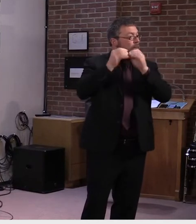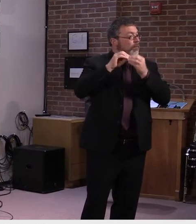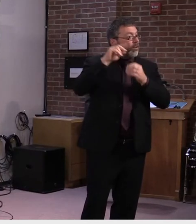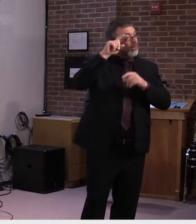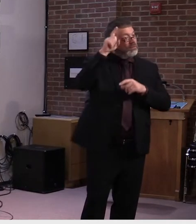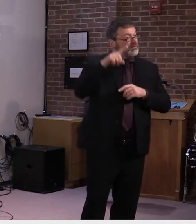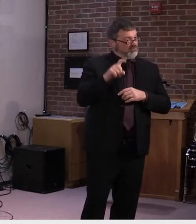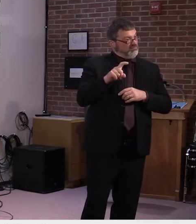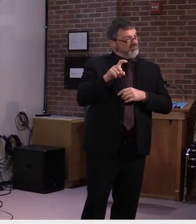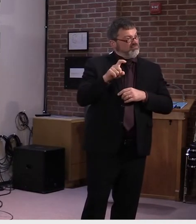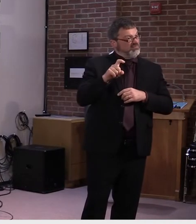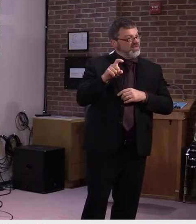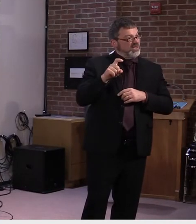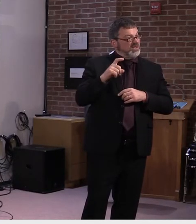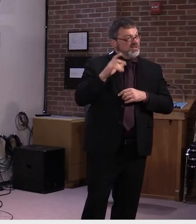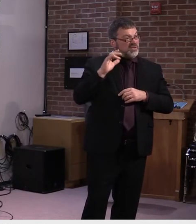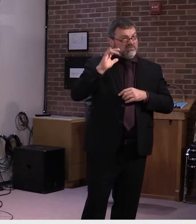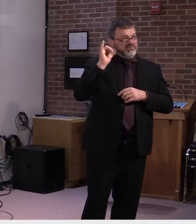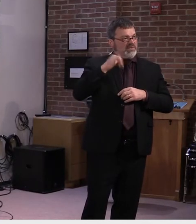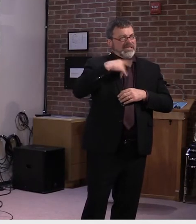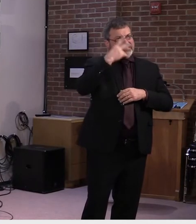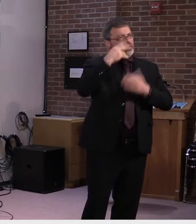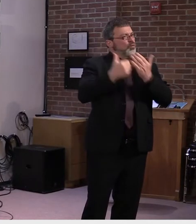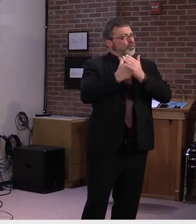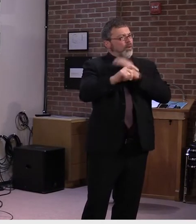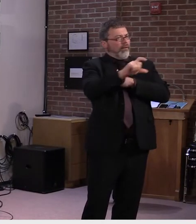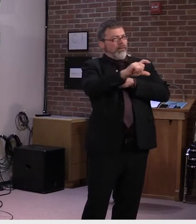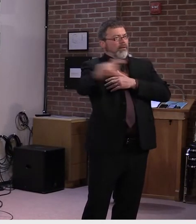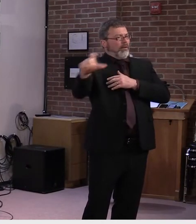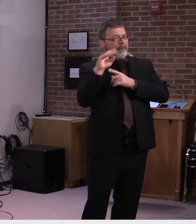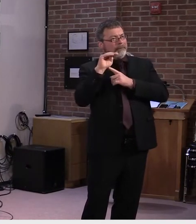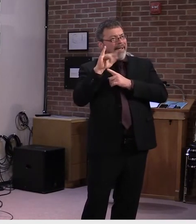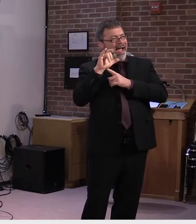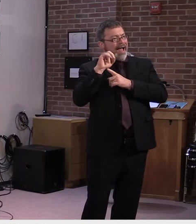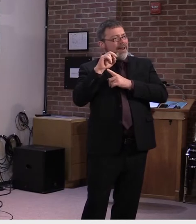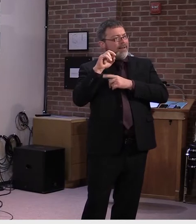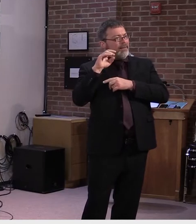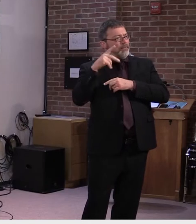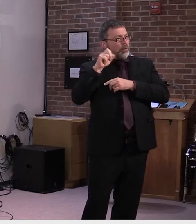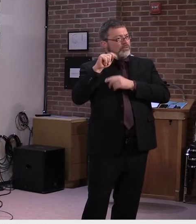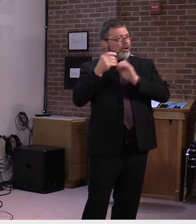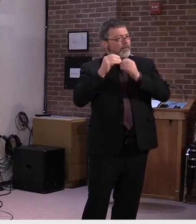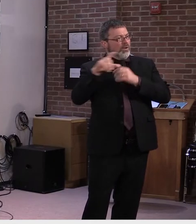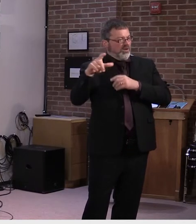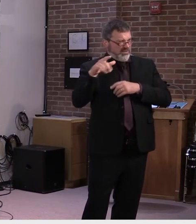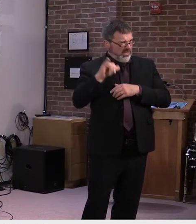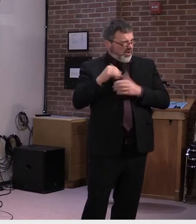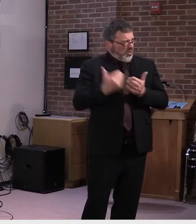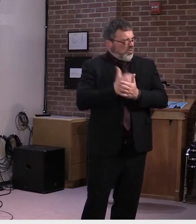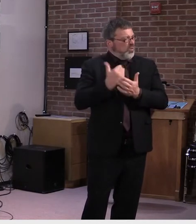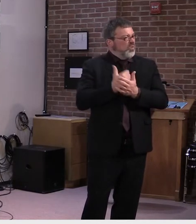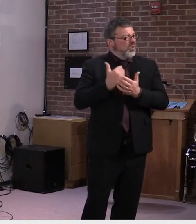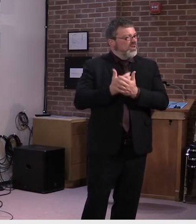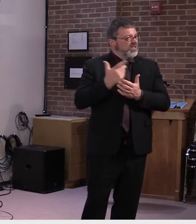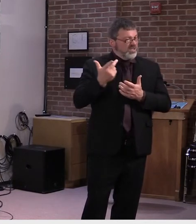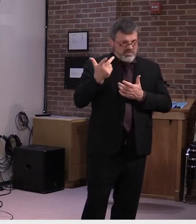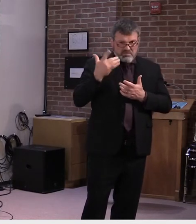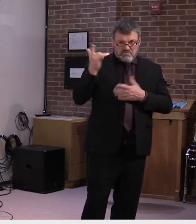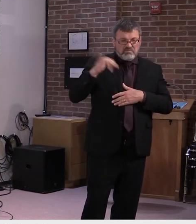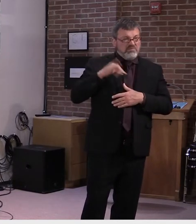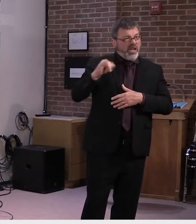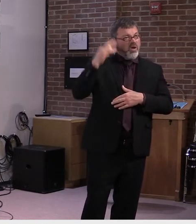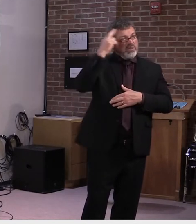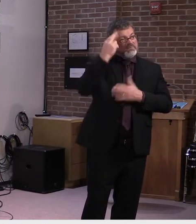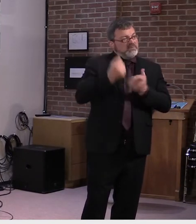times, is this a wise investment even if it's federal money? It's still tax dollars. And how much is it costing the